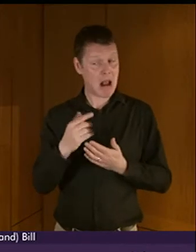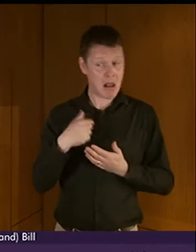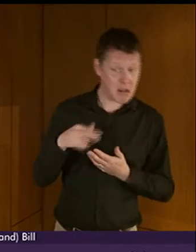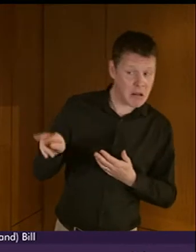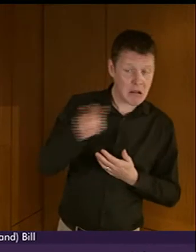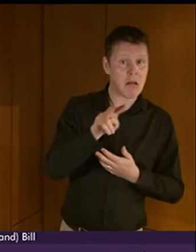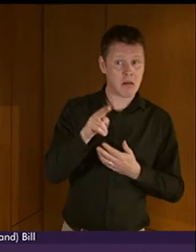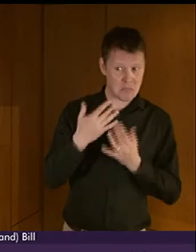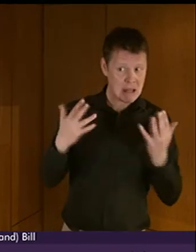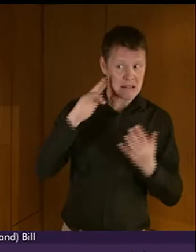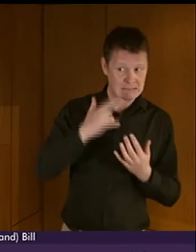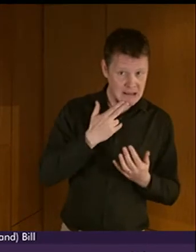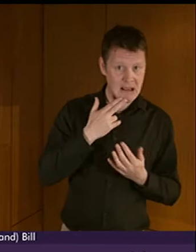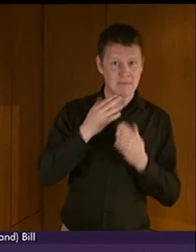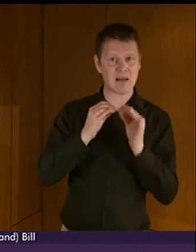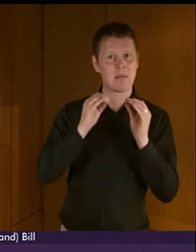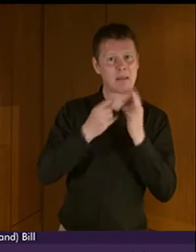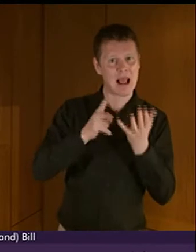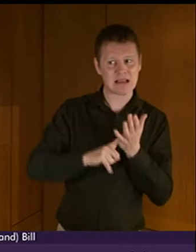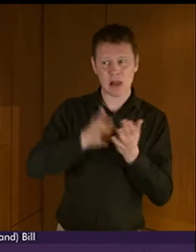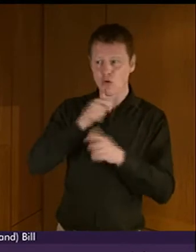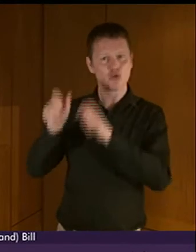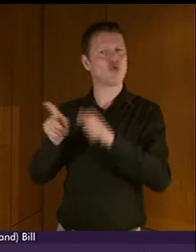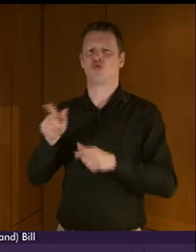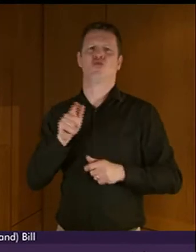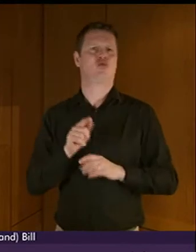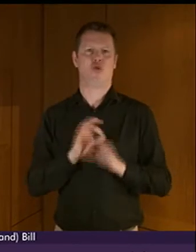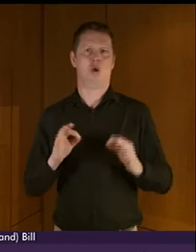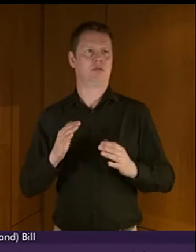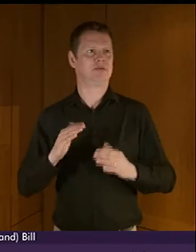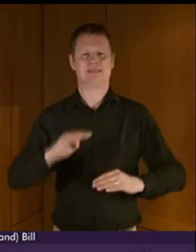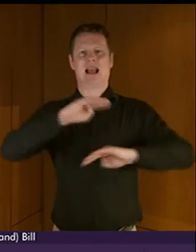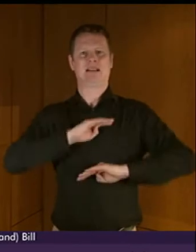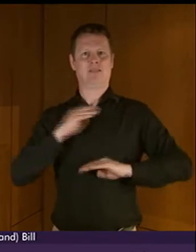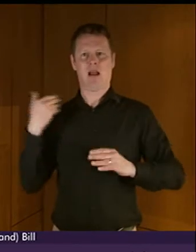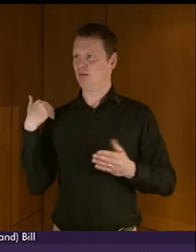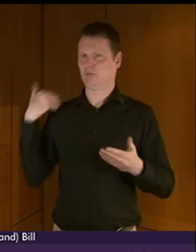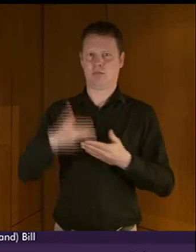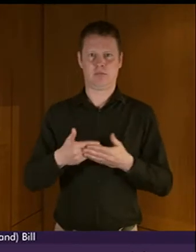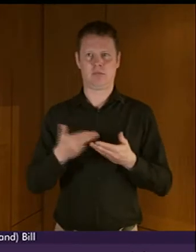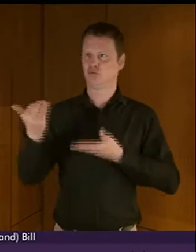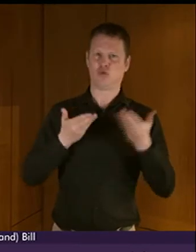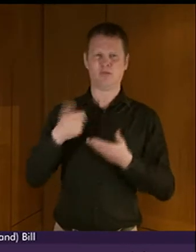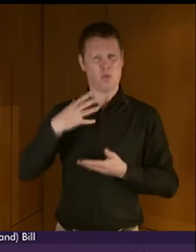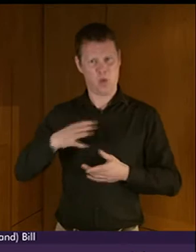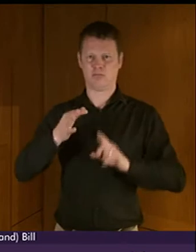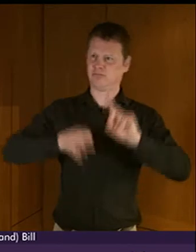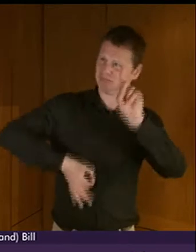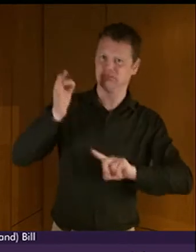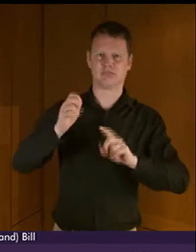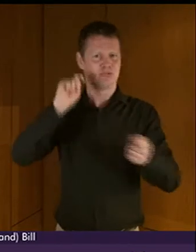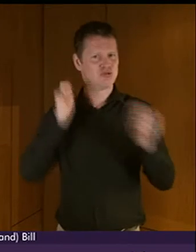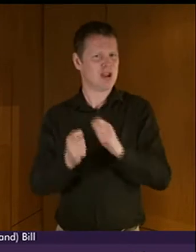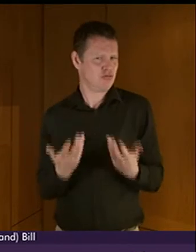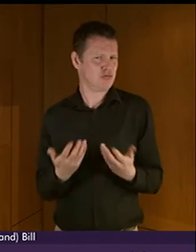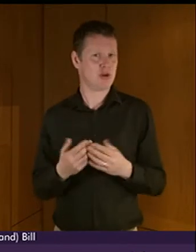BSL users are still not satisfied with the status quo and continue to demand change. We are only debating